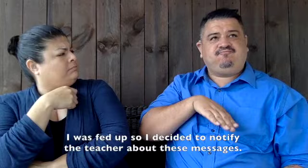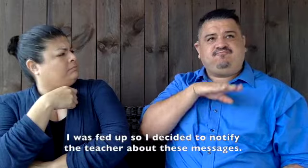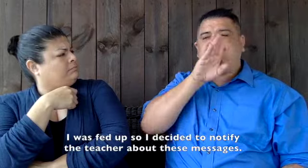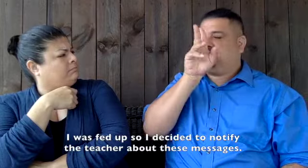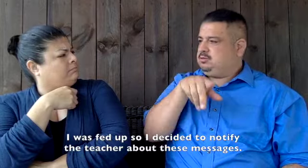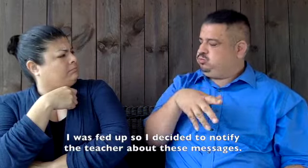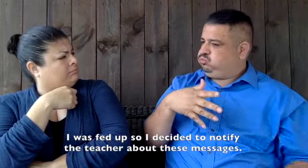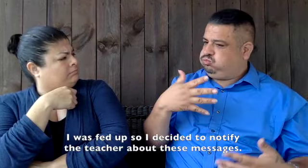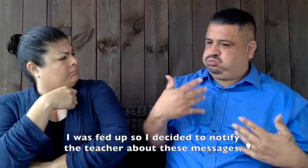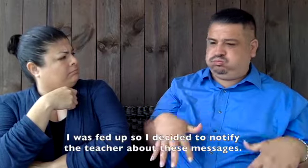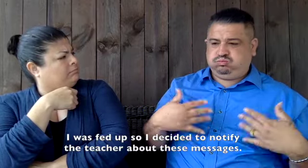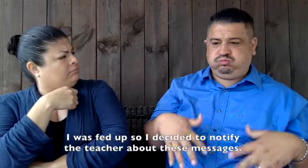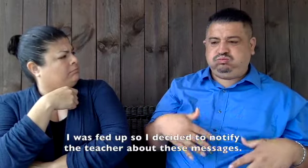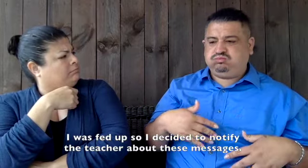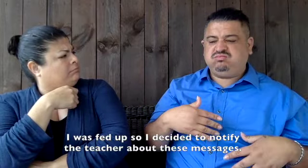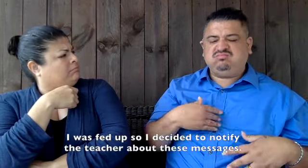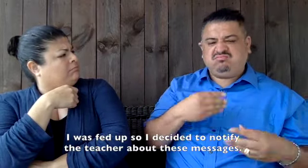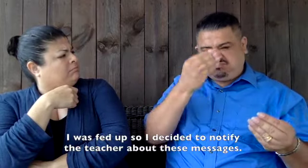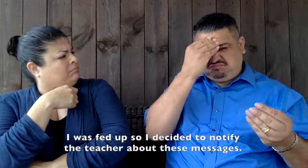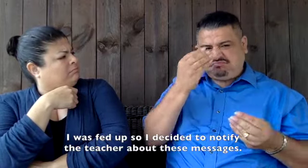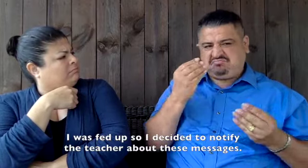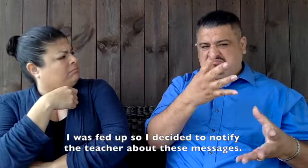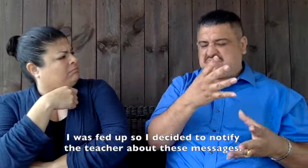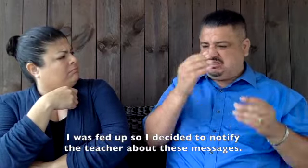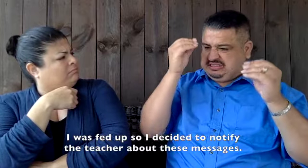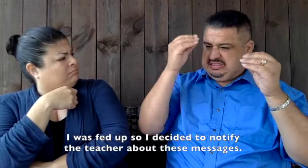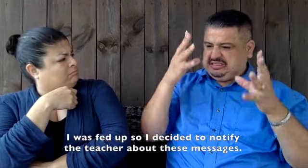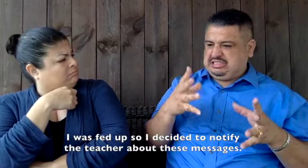I was fed up so I decided to notify a teacher about these messages